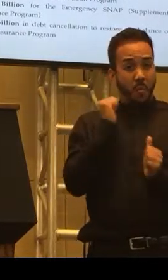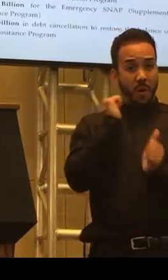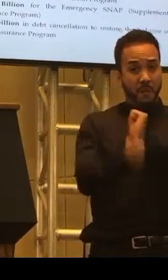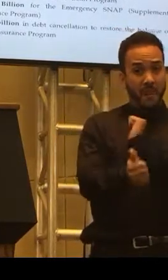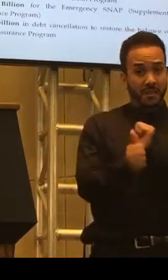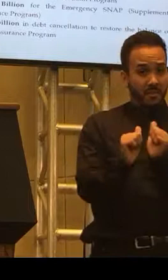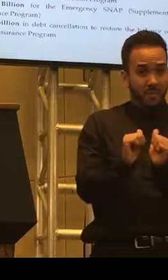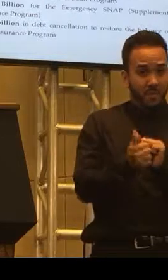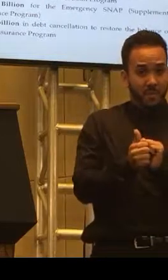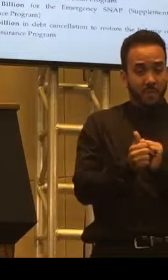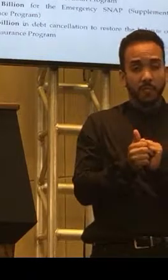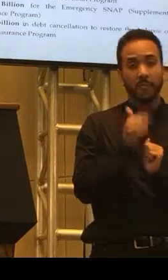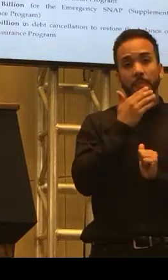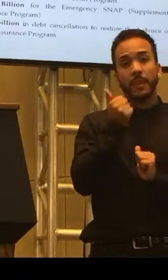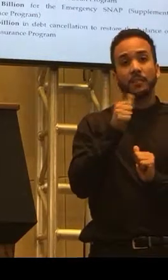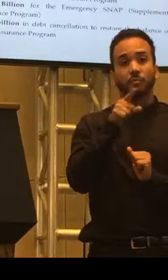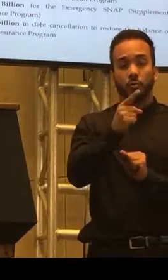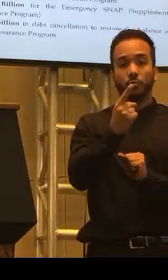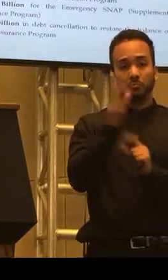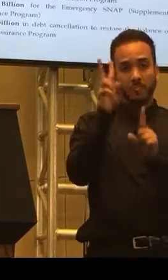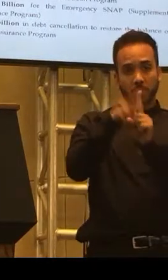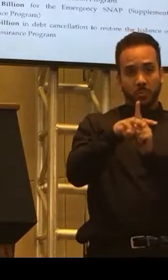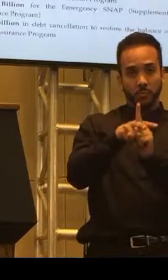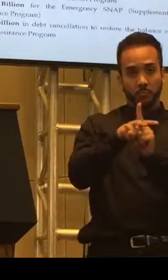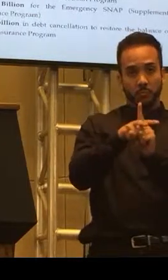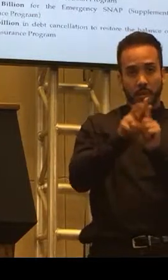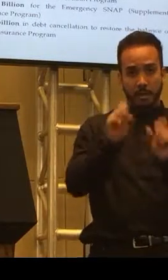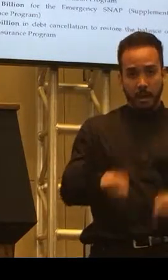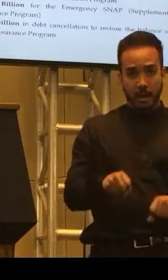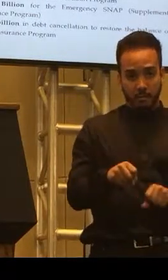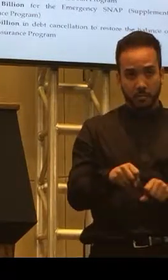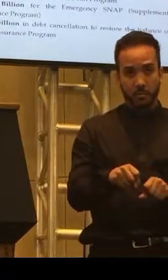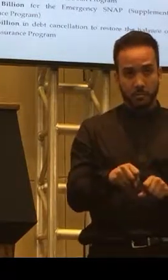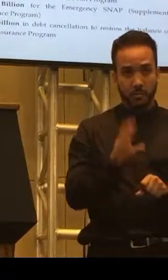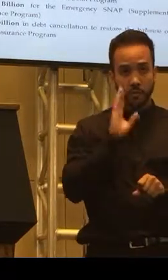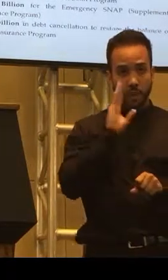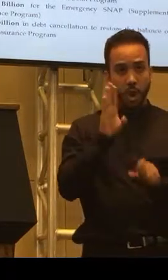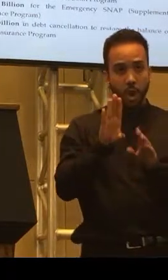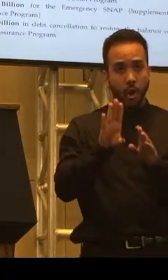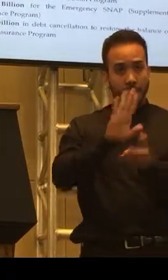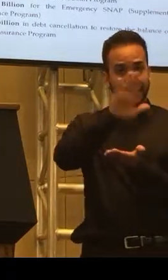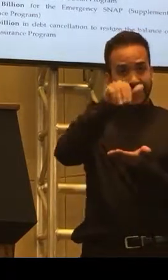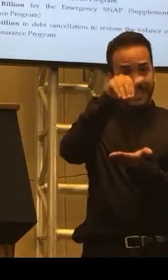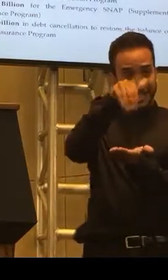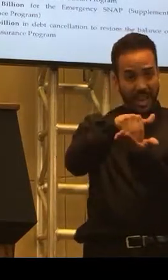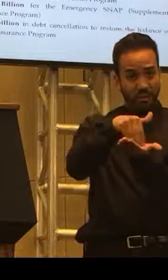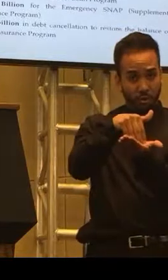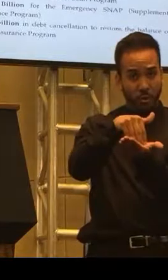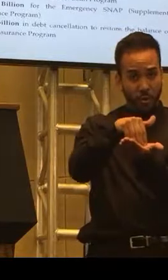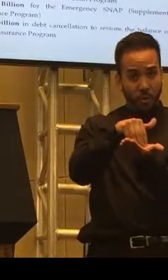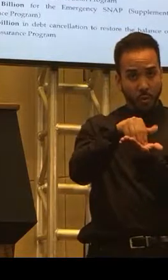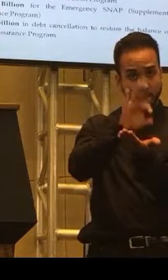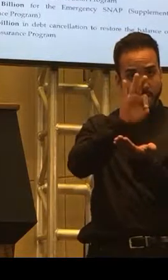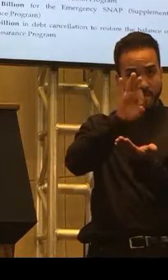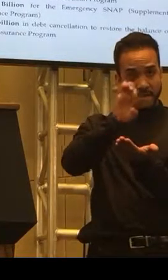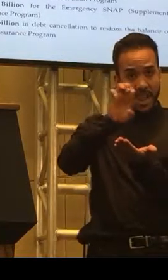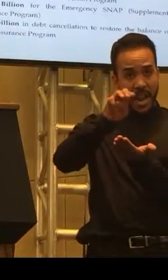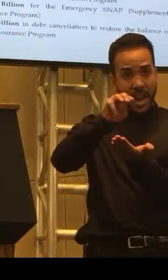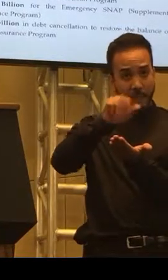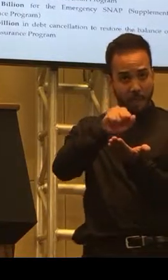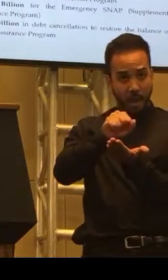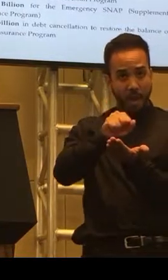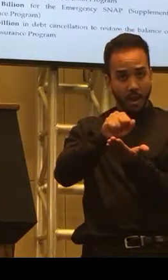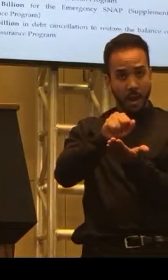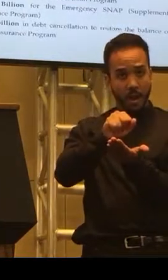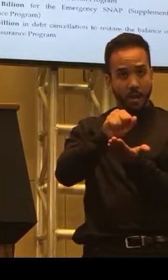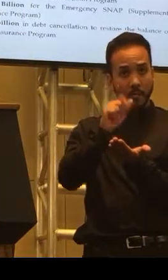is apply and talk to us. We're also going to be opening disaster recovery centers around, across the island, and those are also not